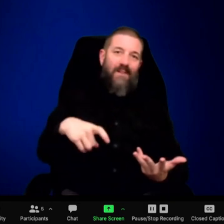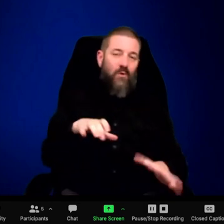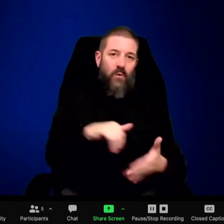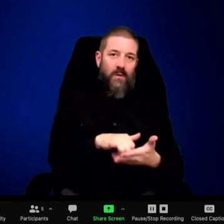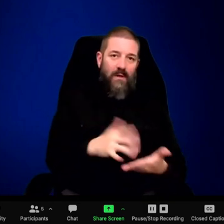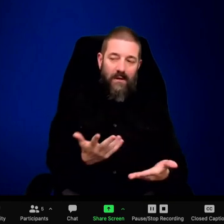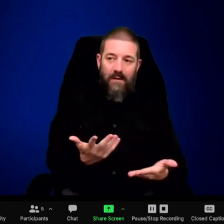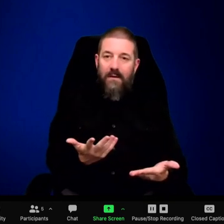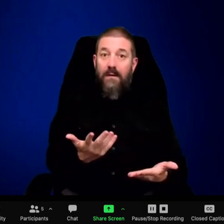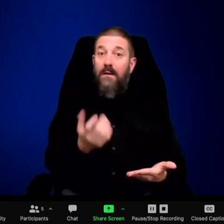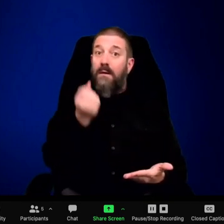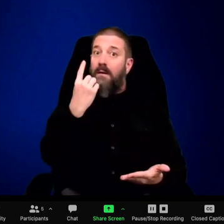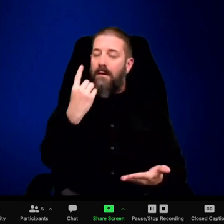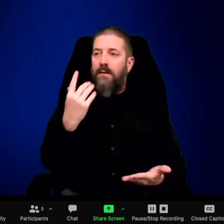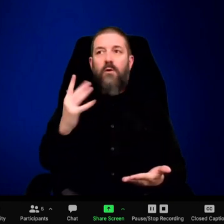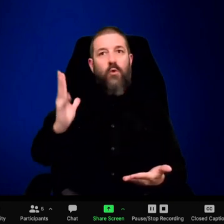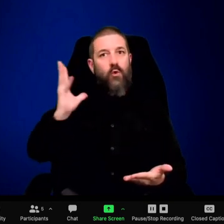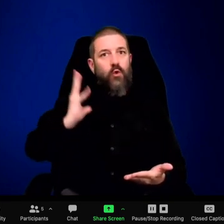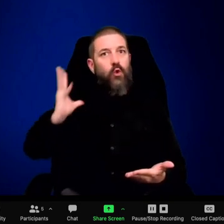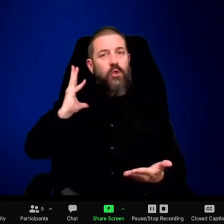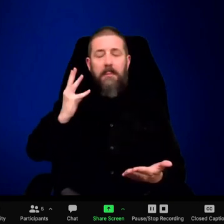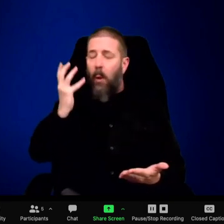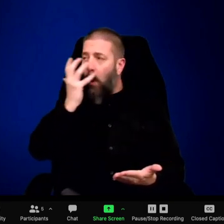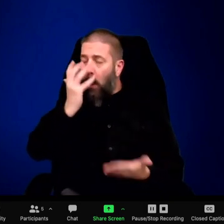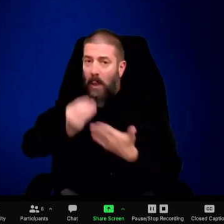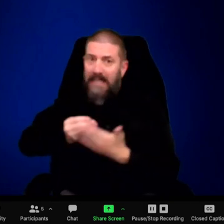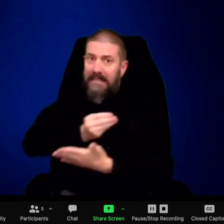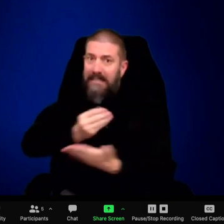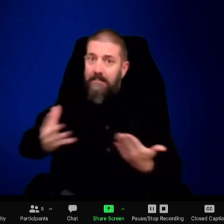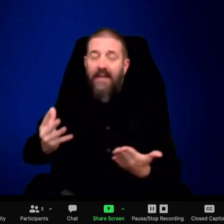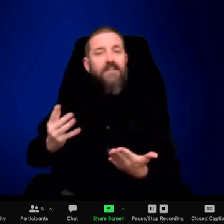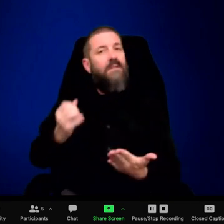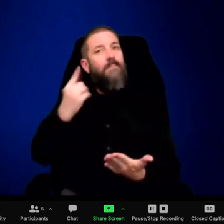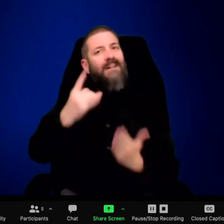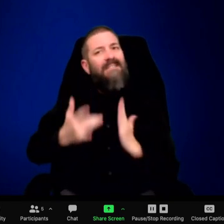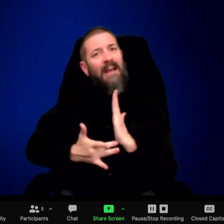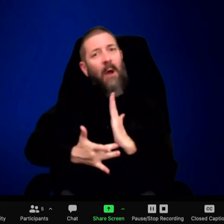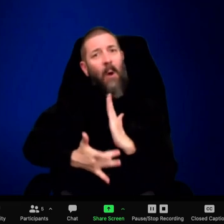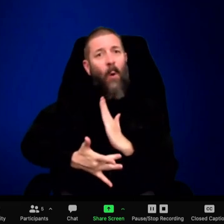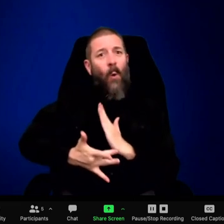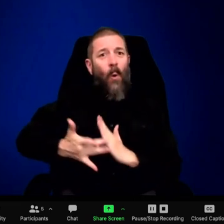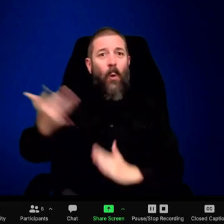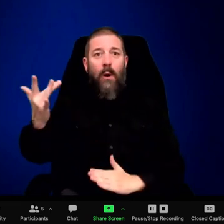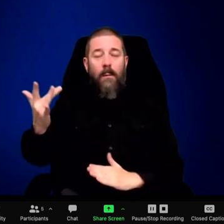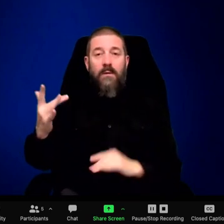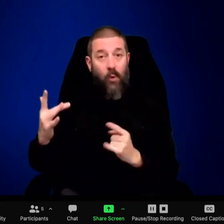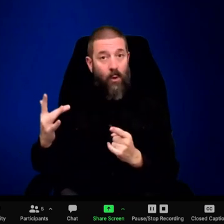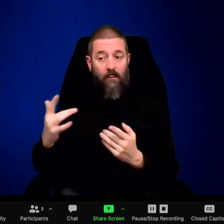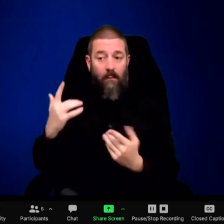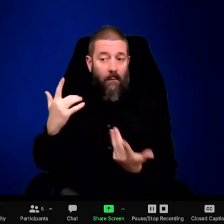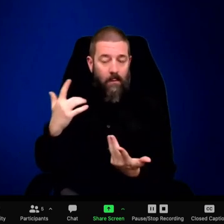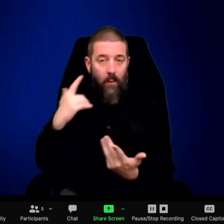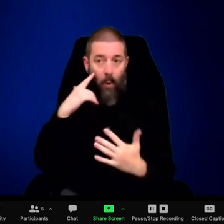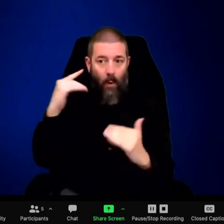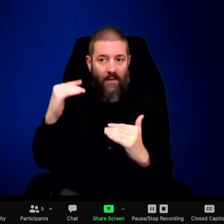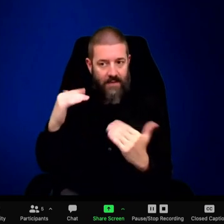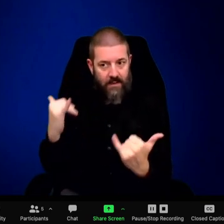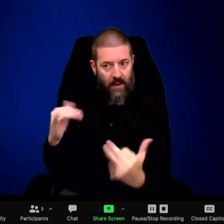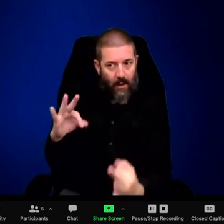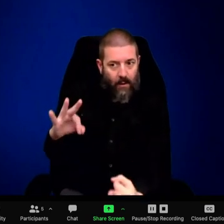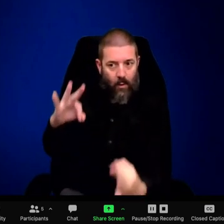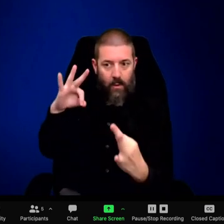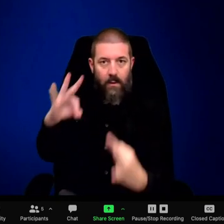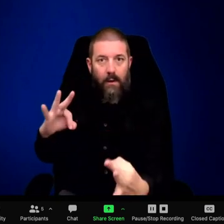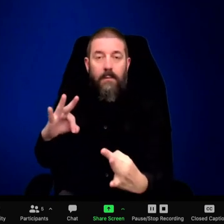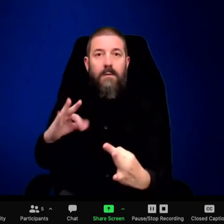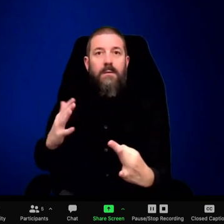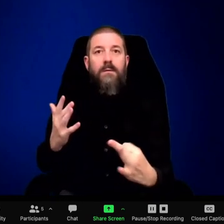for those of you that saw the live action Disney, uh, recent, um, Jungle Book movie, those wolves look very